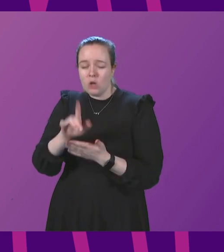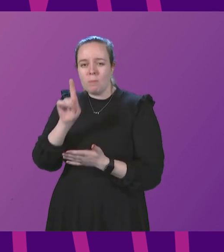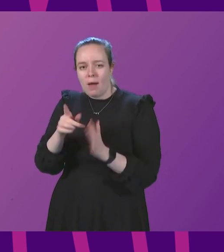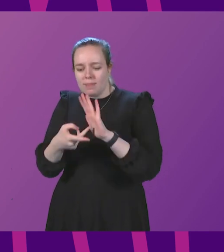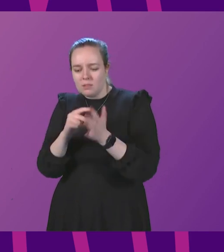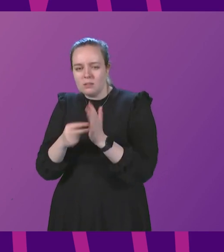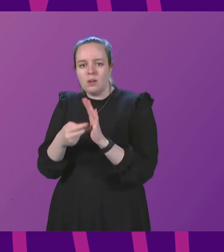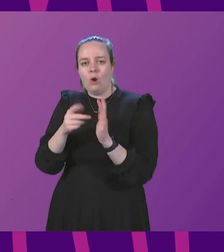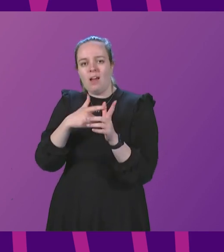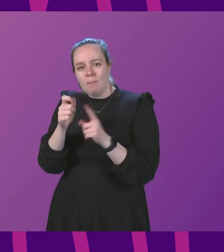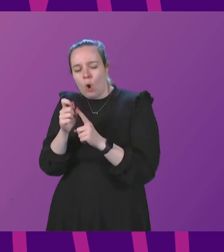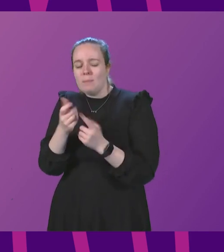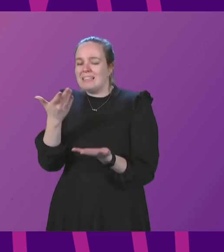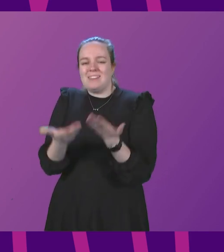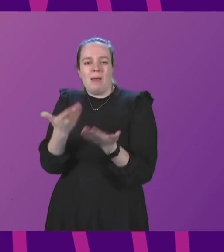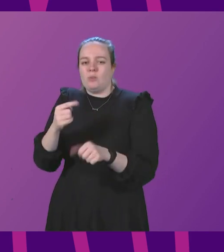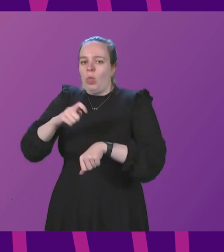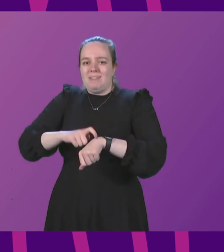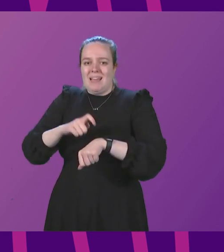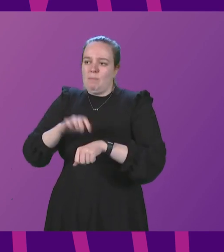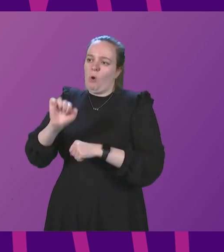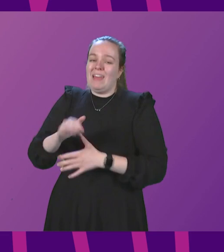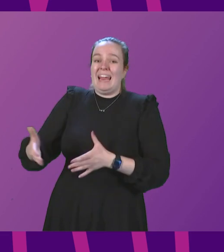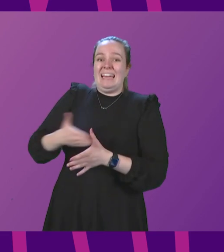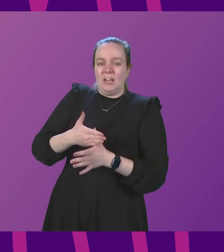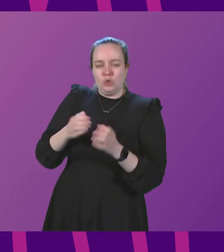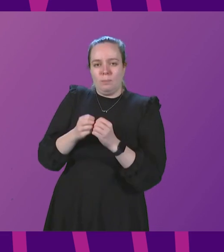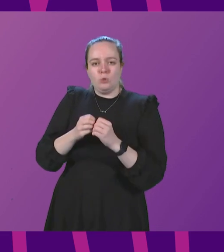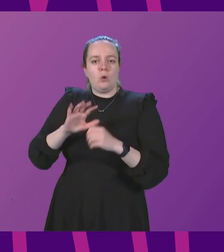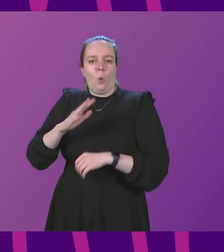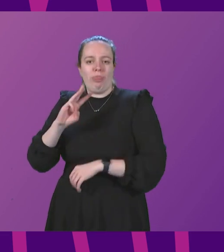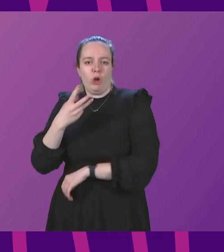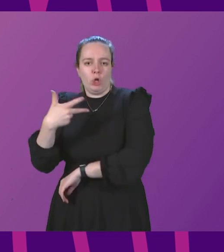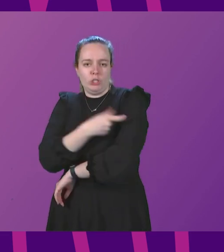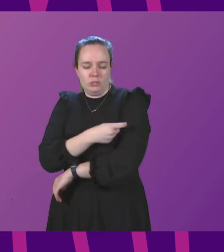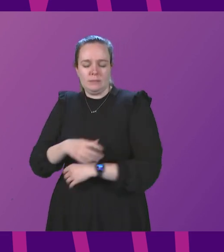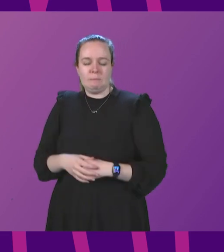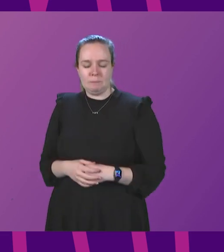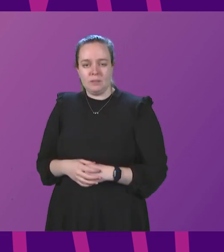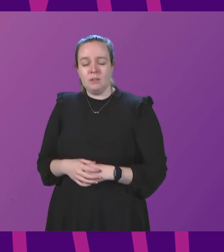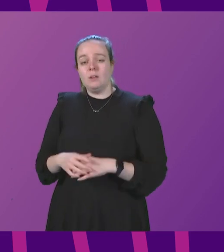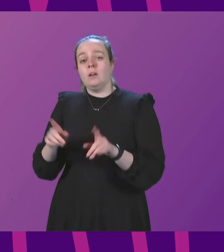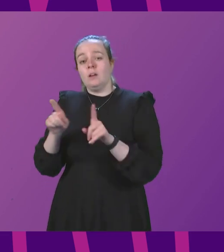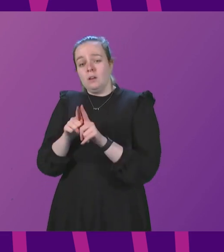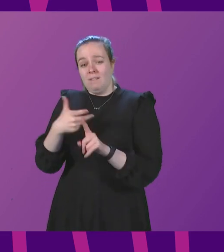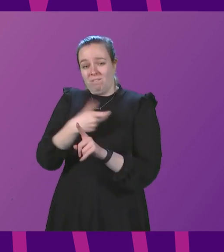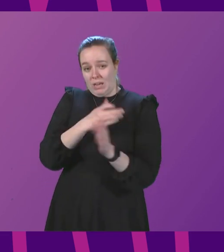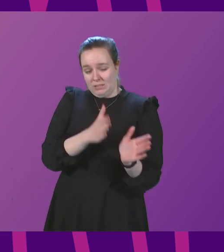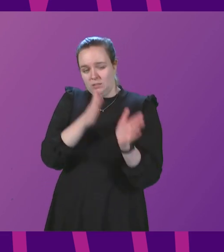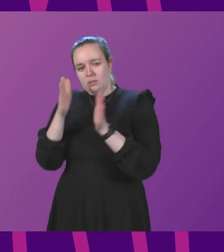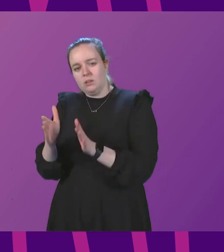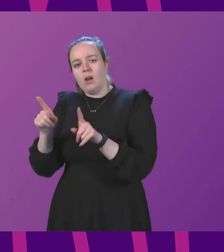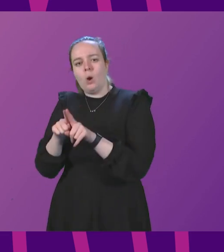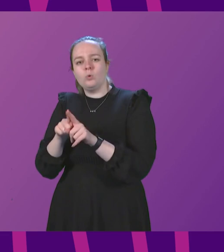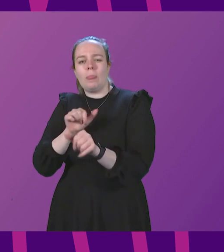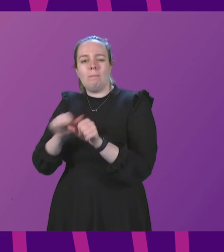appointments for individuals will depend on the timing of their initial booster or third dose. In addition to vaccination, we will also use the